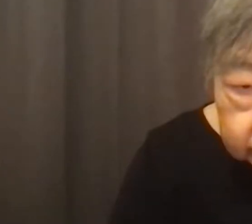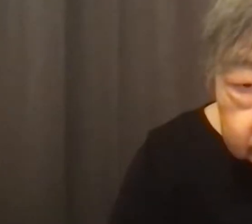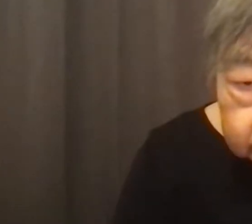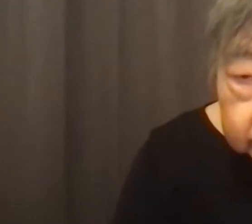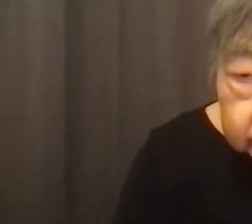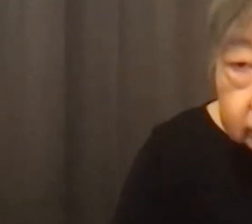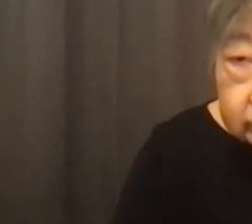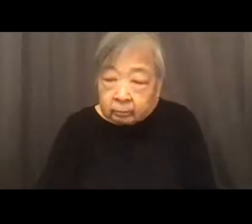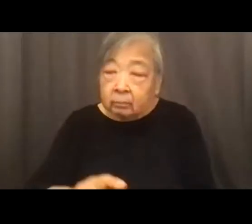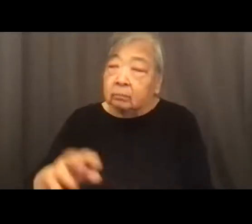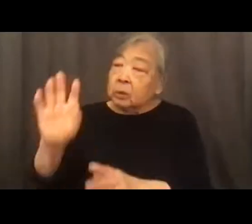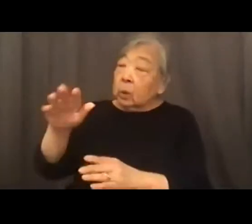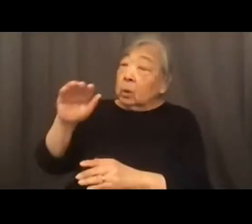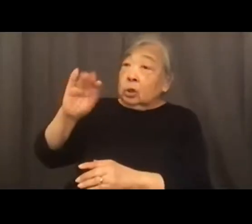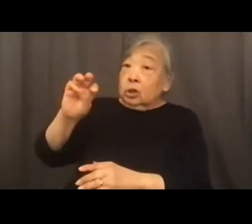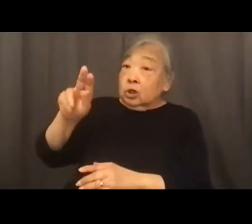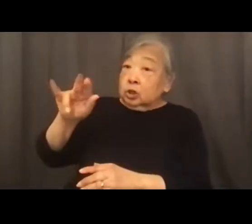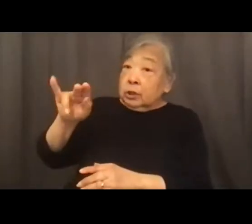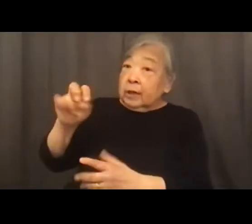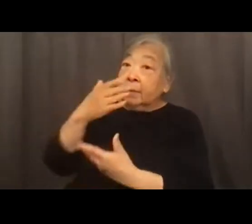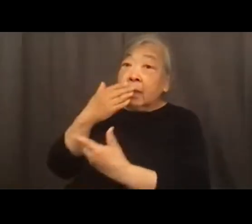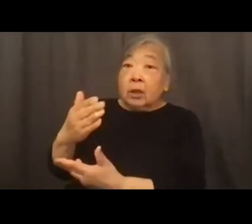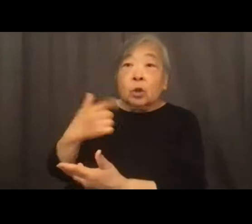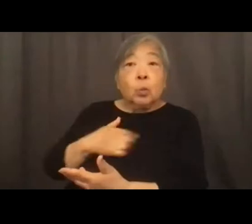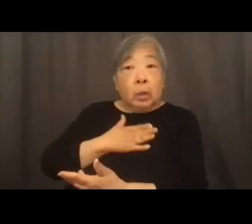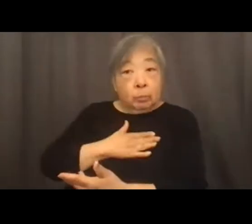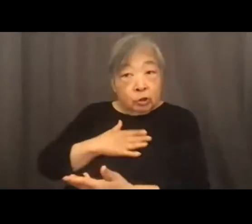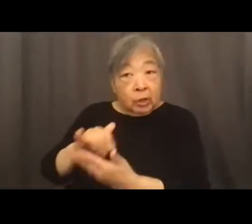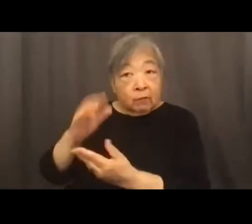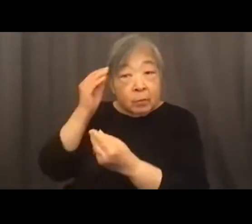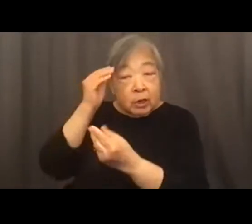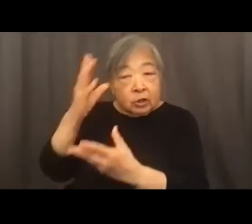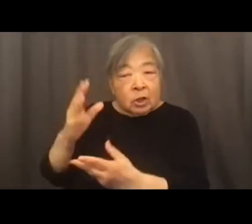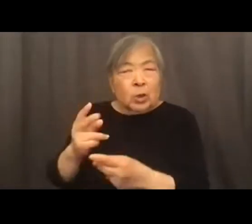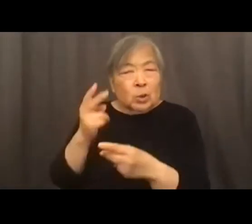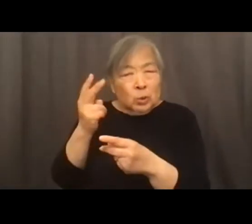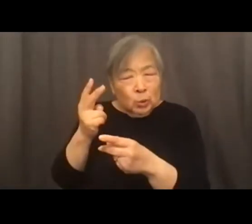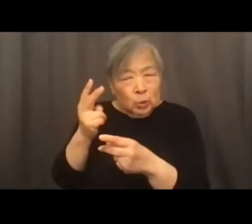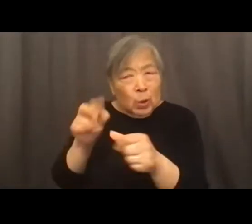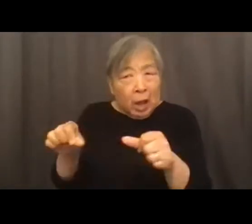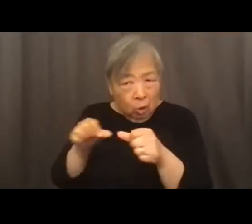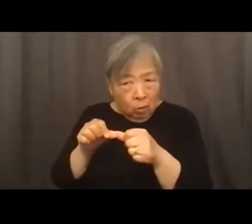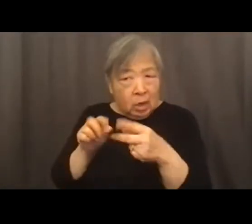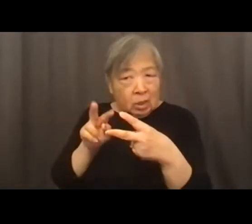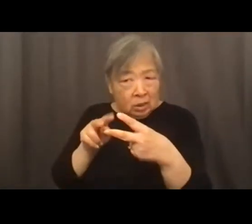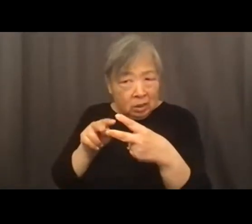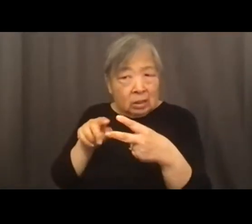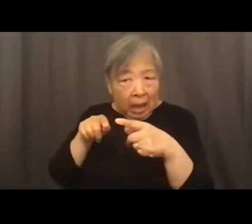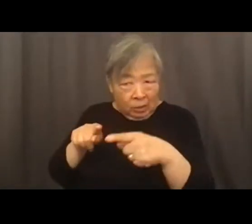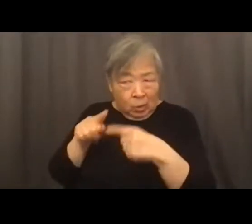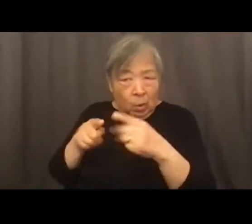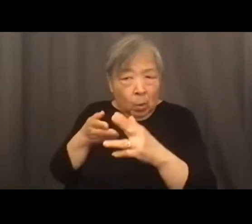Thanks so much, Janine. I really appreciate that information. Really two critical areas as we are moving through this pandemic.